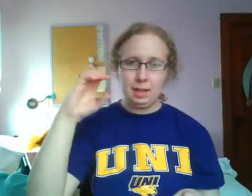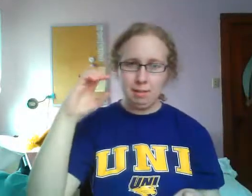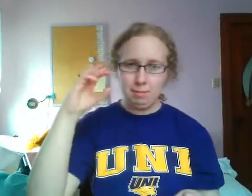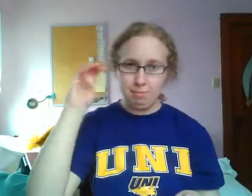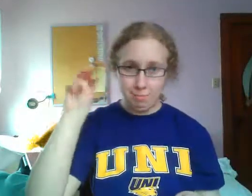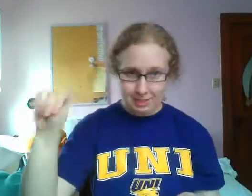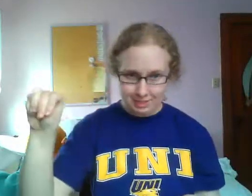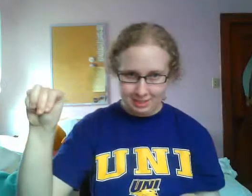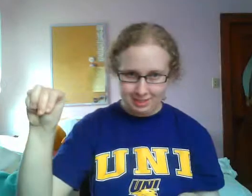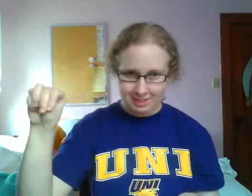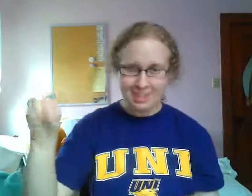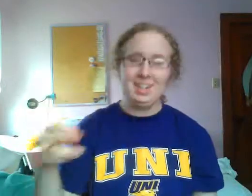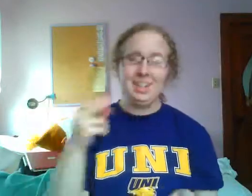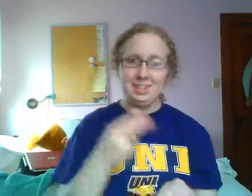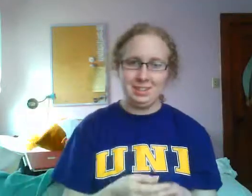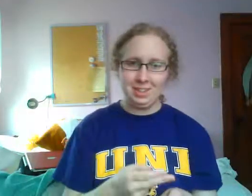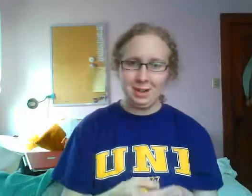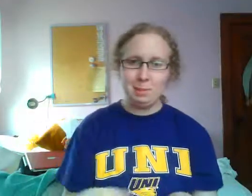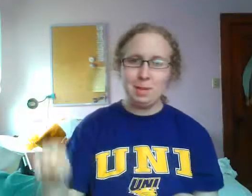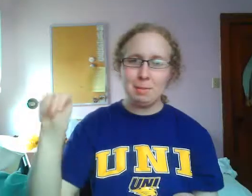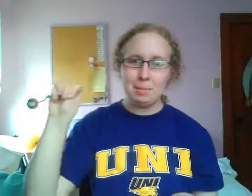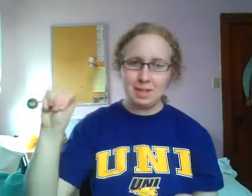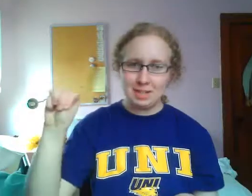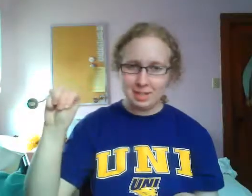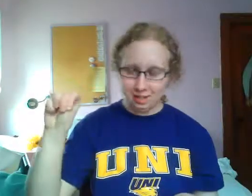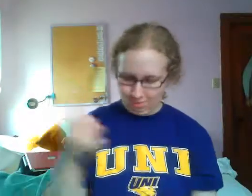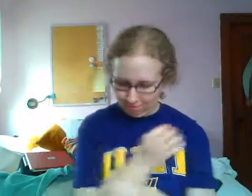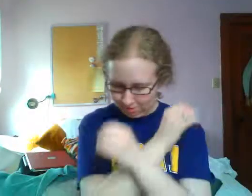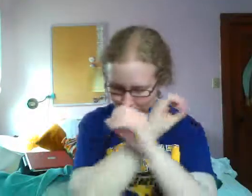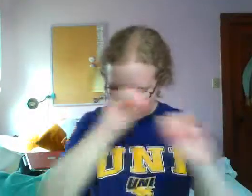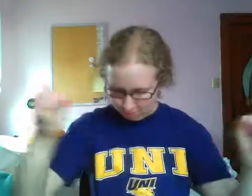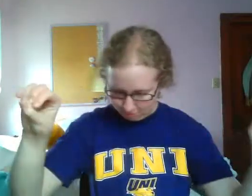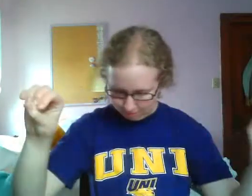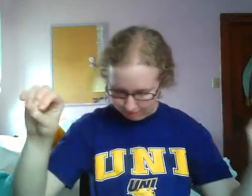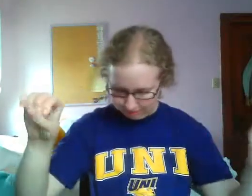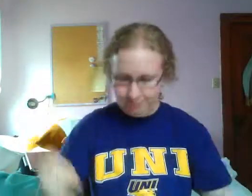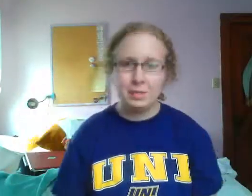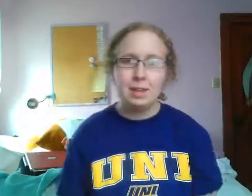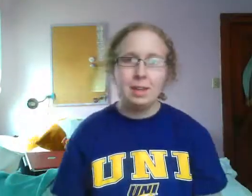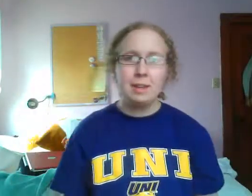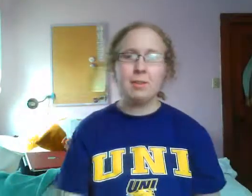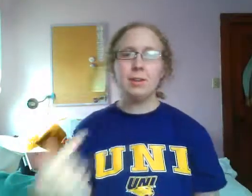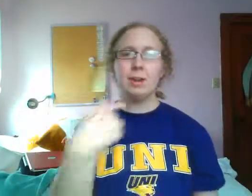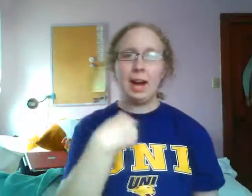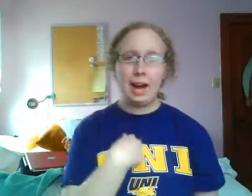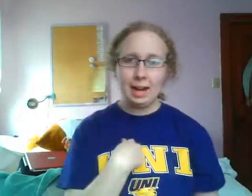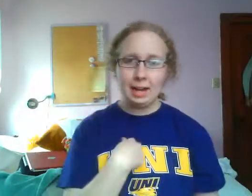Montague no more. If you do, I